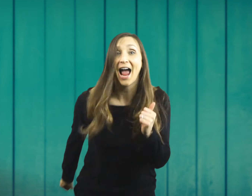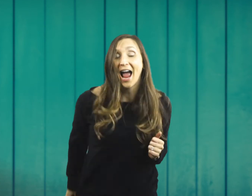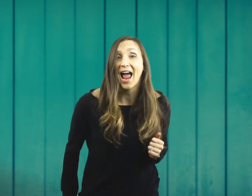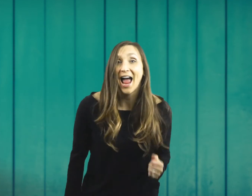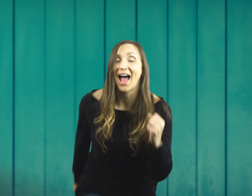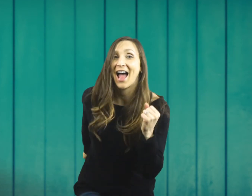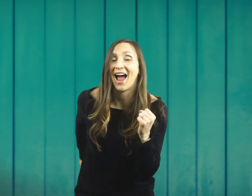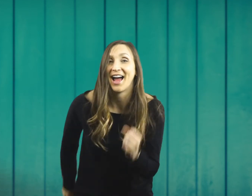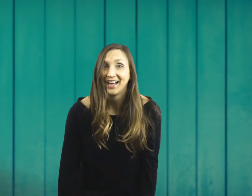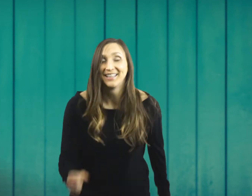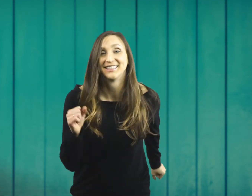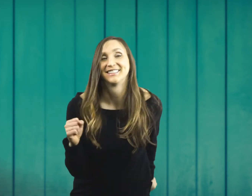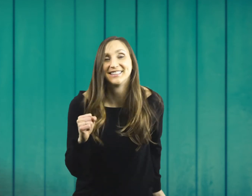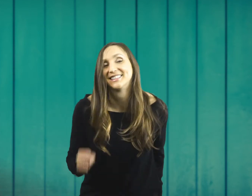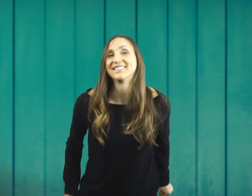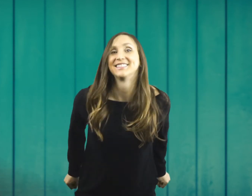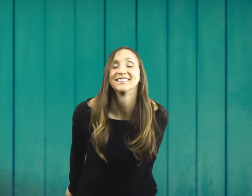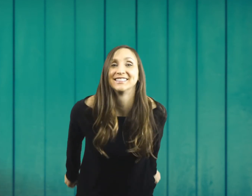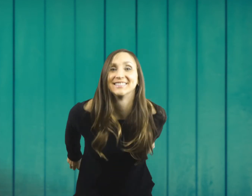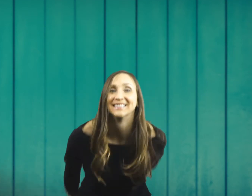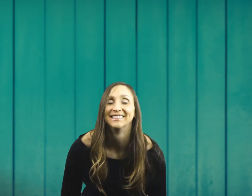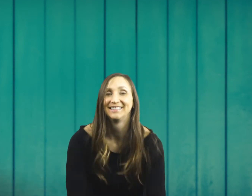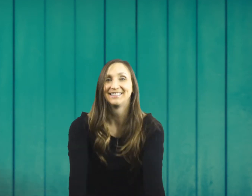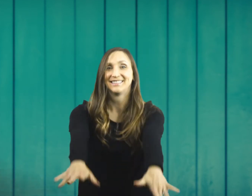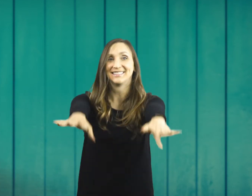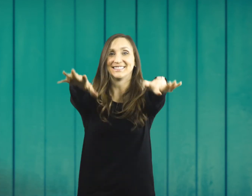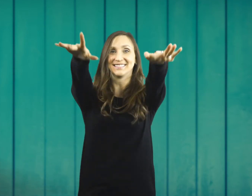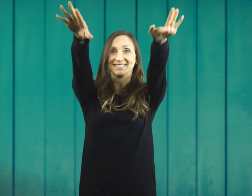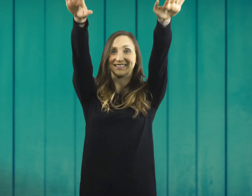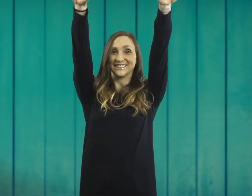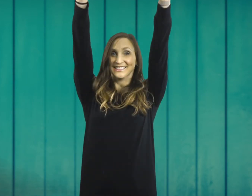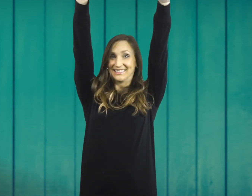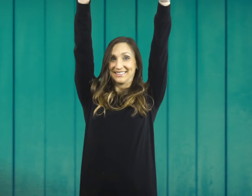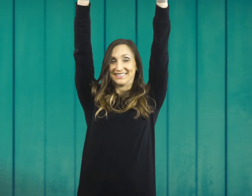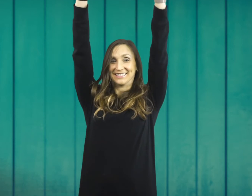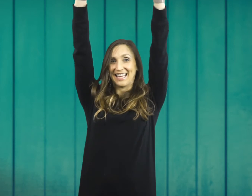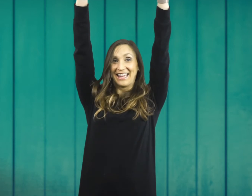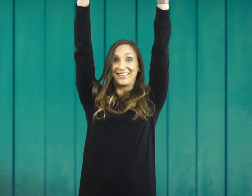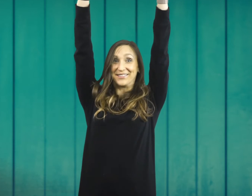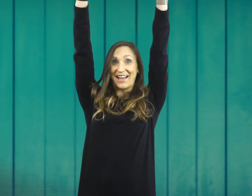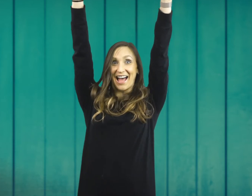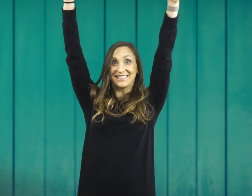fast, and walk, slow, stop, lift my hands, and shine. Can we go faster?